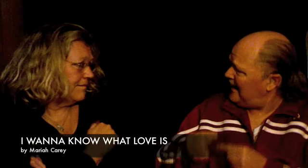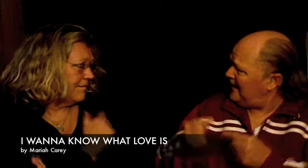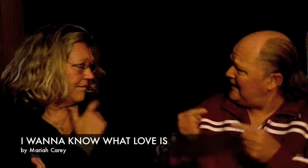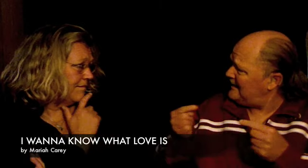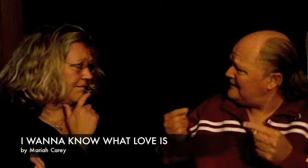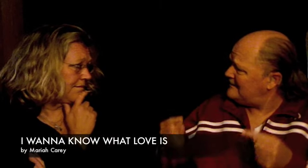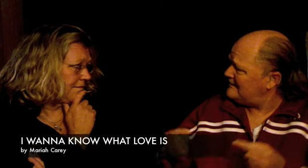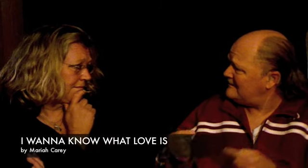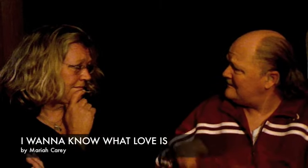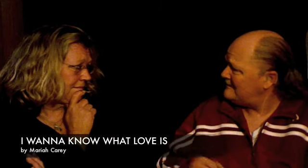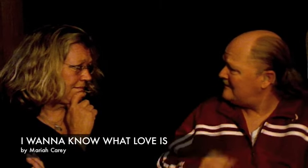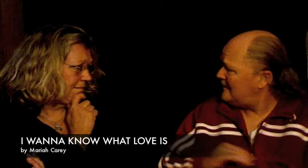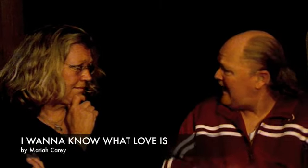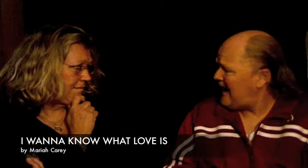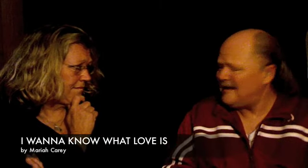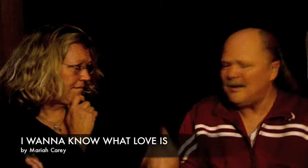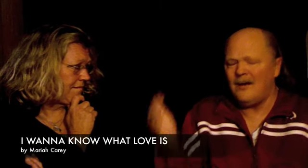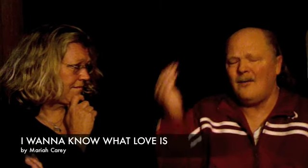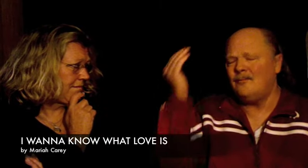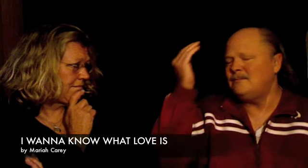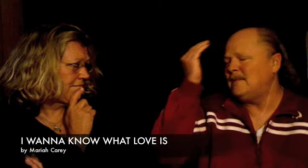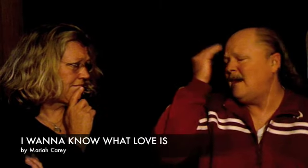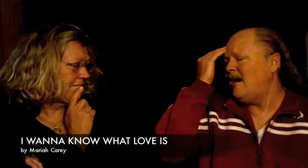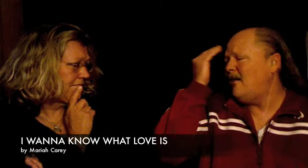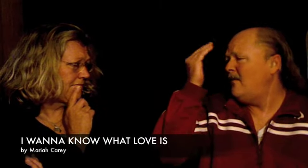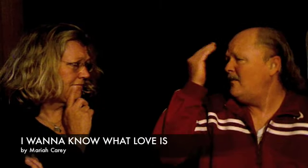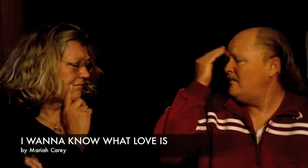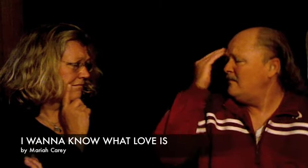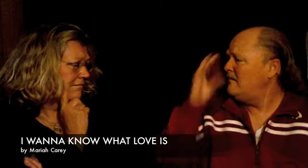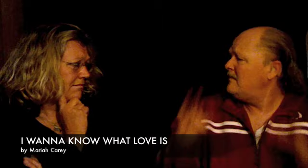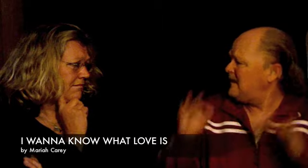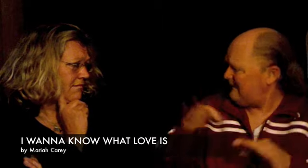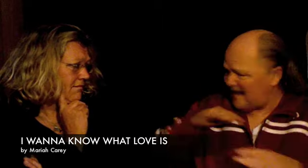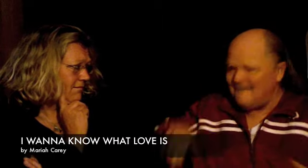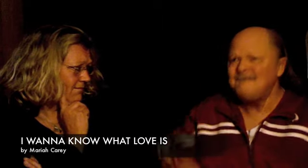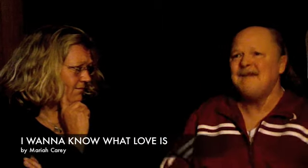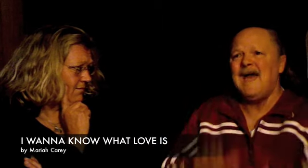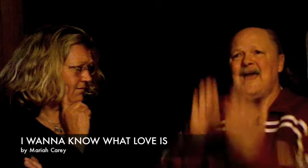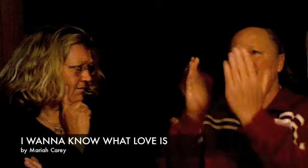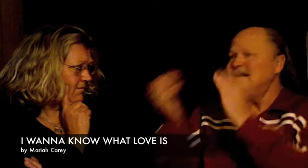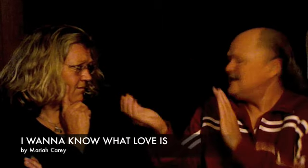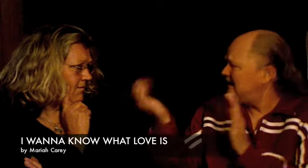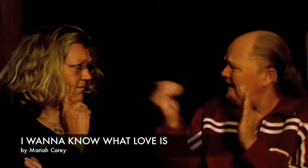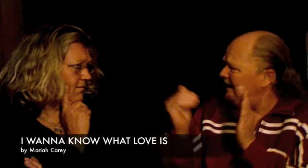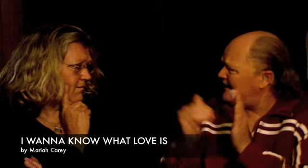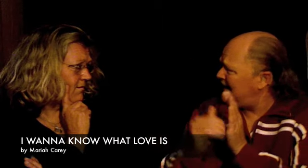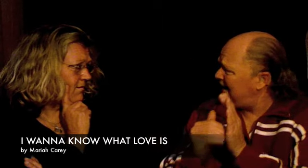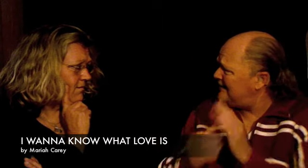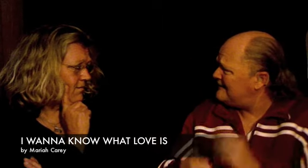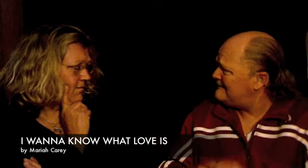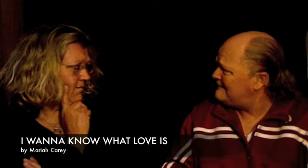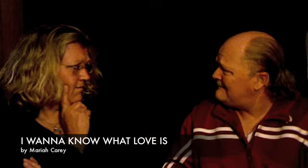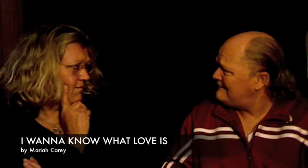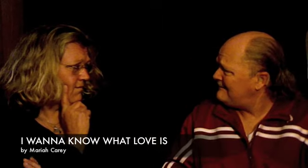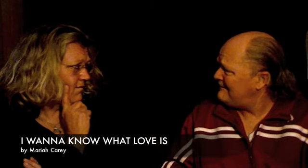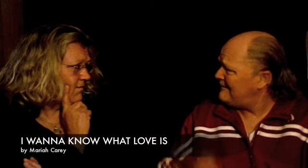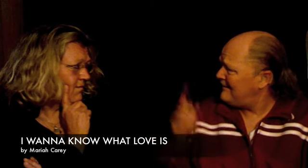I don't know if I can faint I